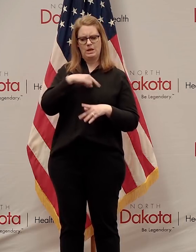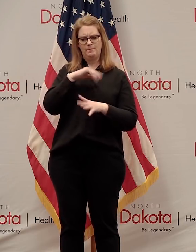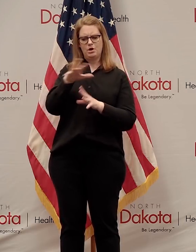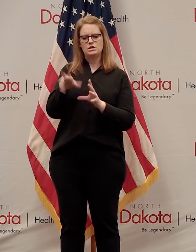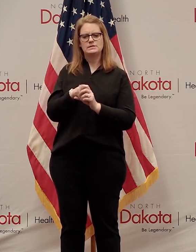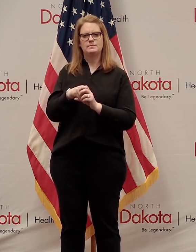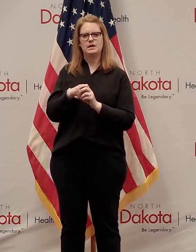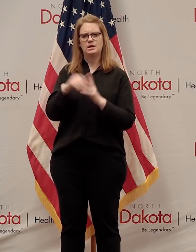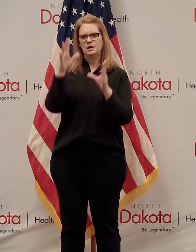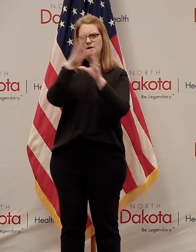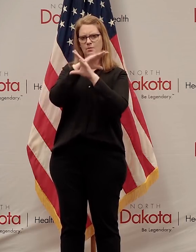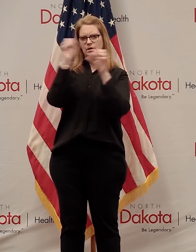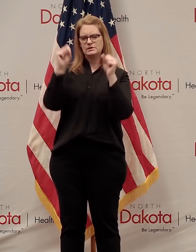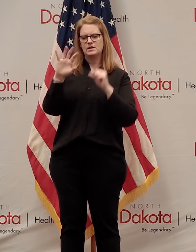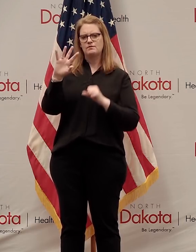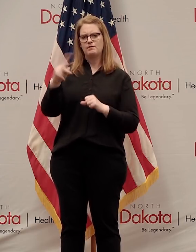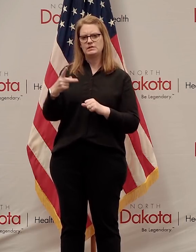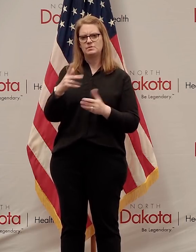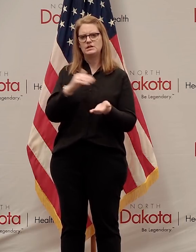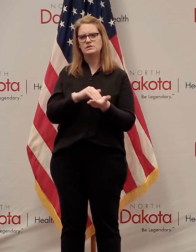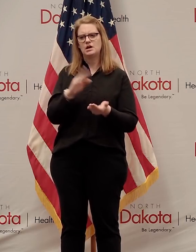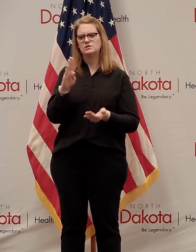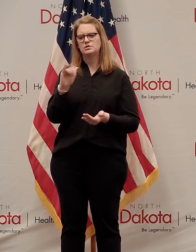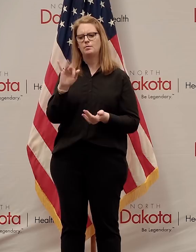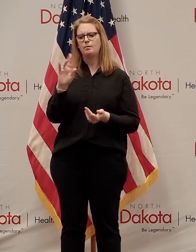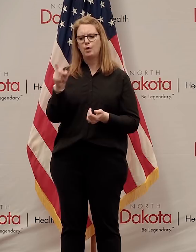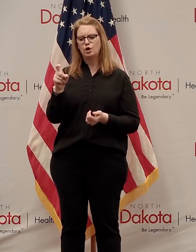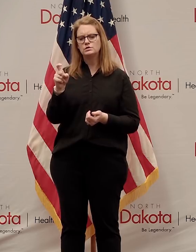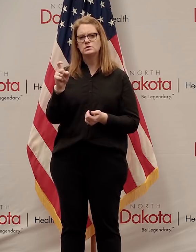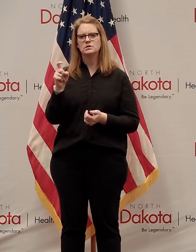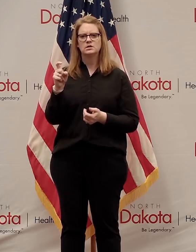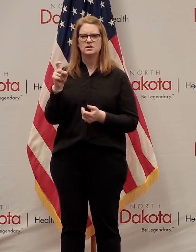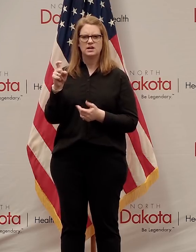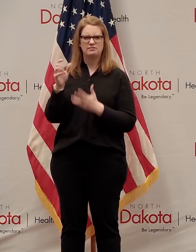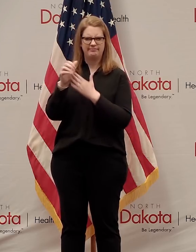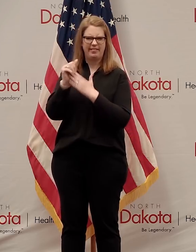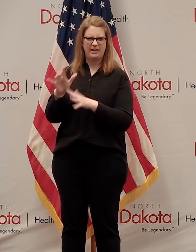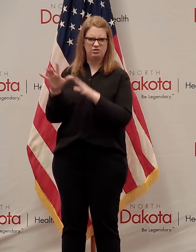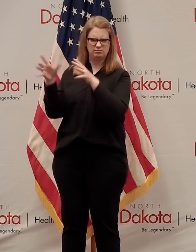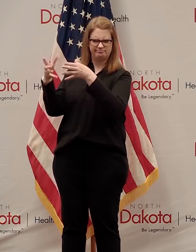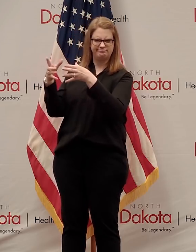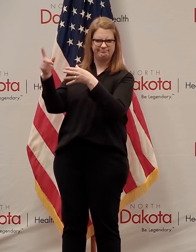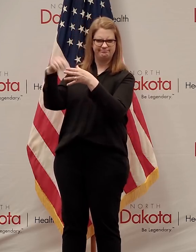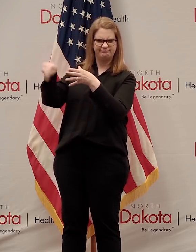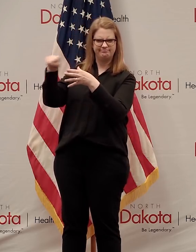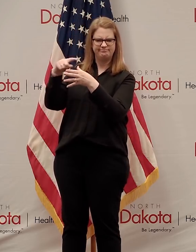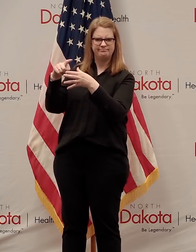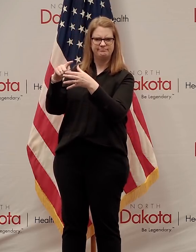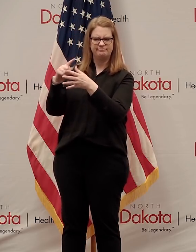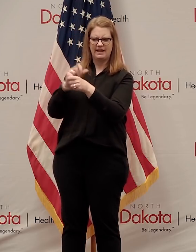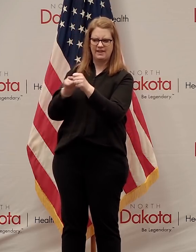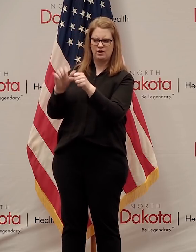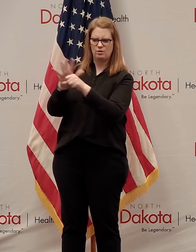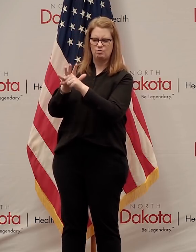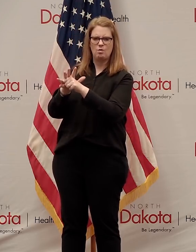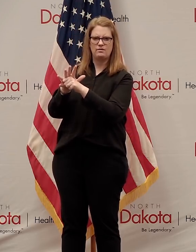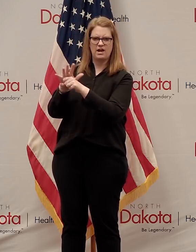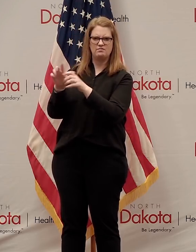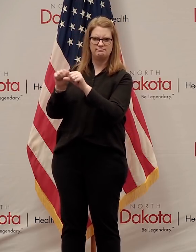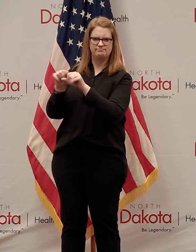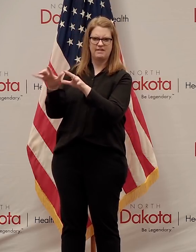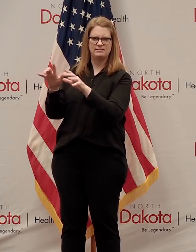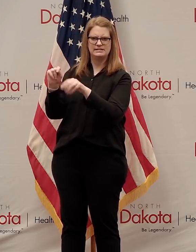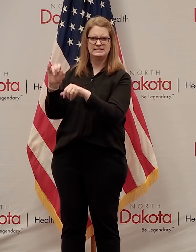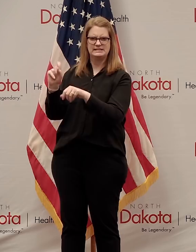with the president, the vice president, Dr. Burks, and all the other leaders of the White House Coronavirus Task Force in